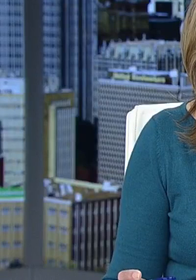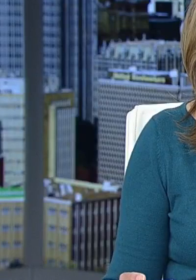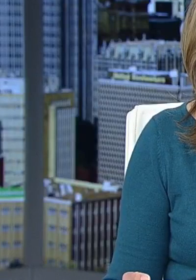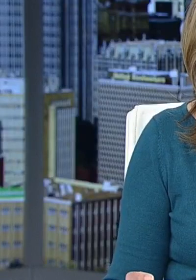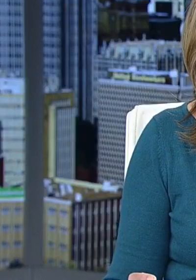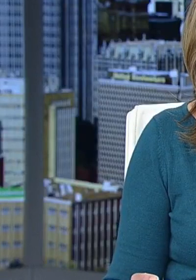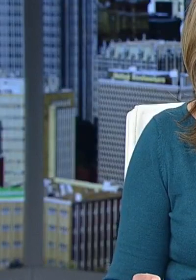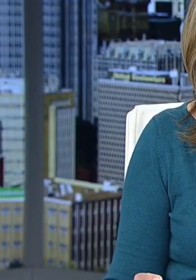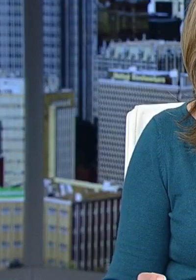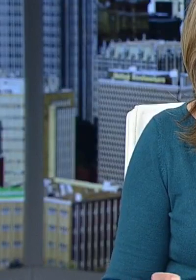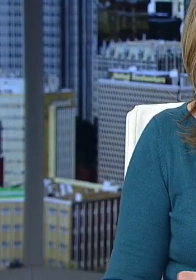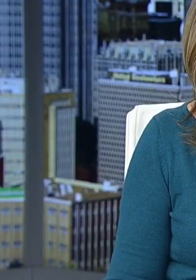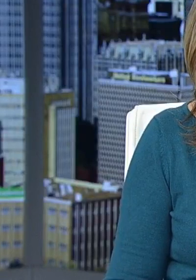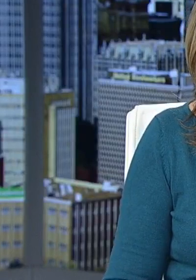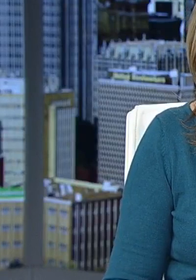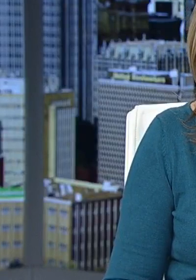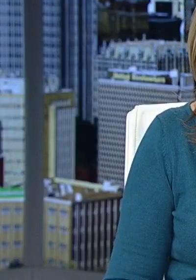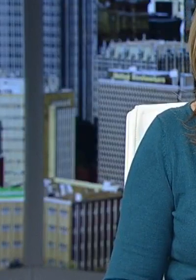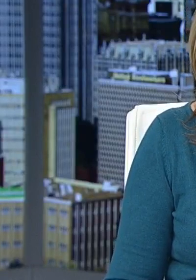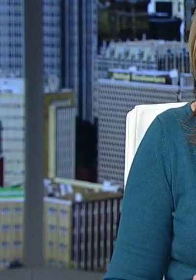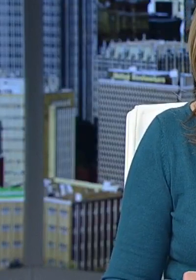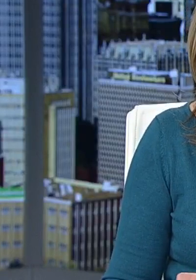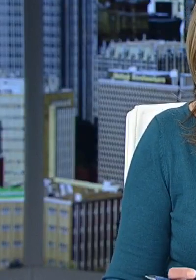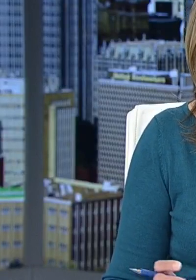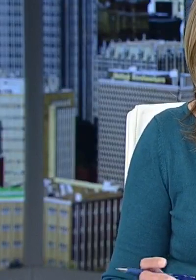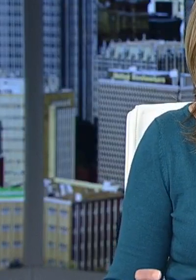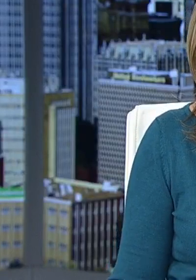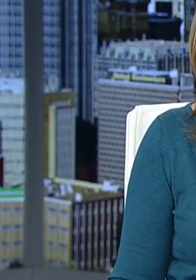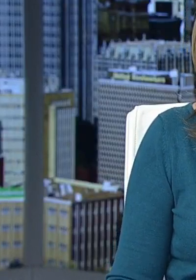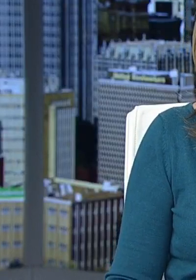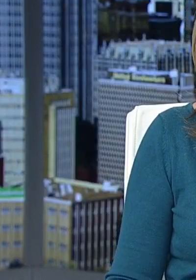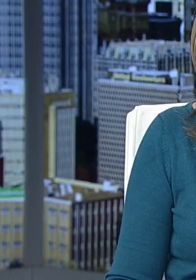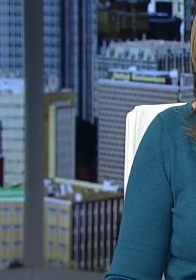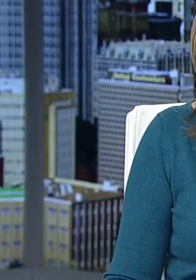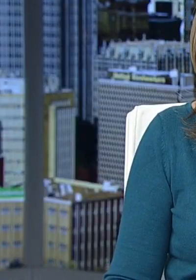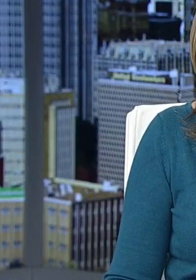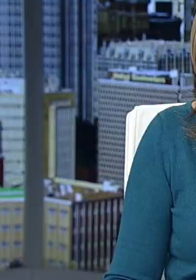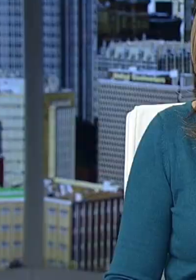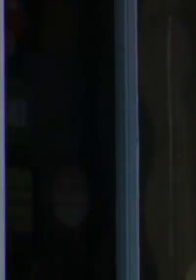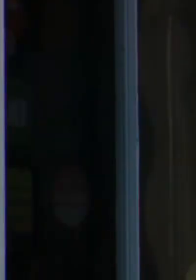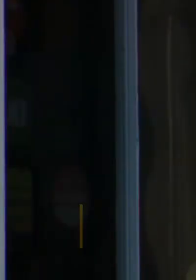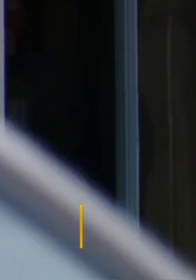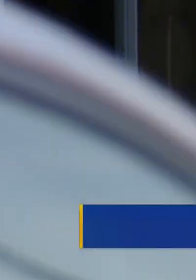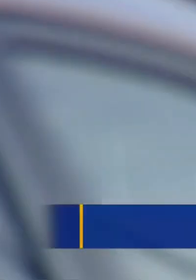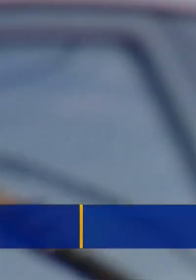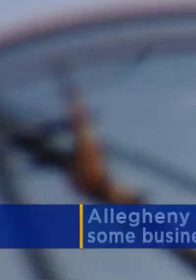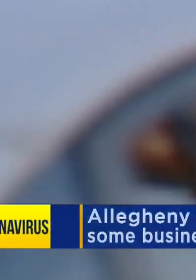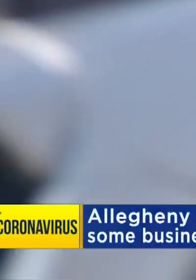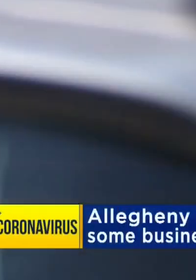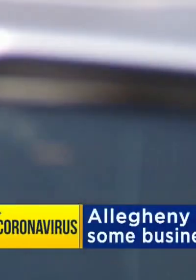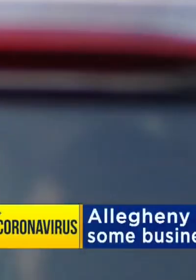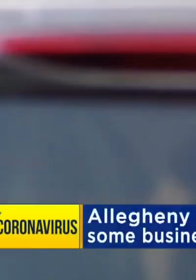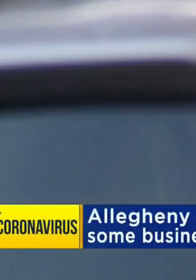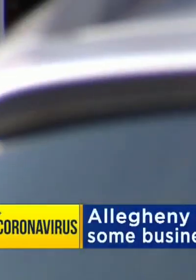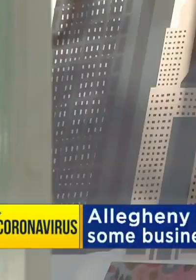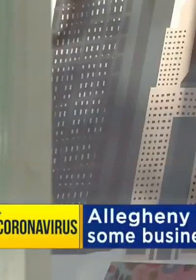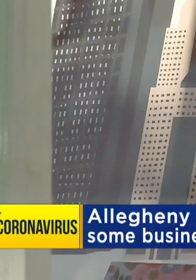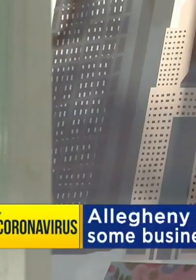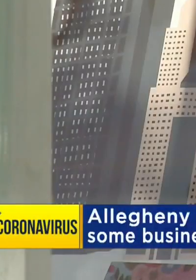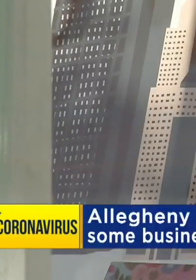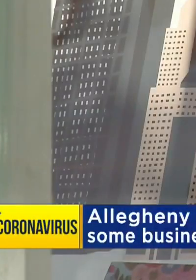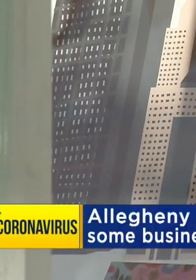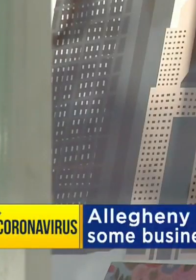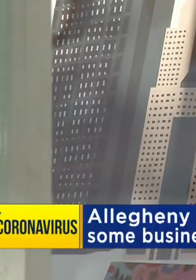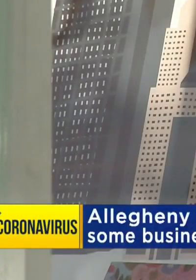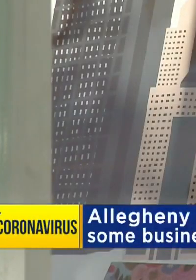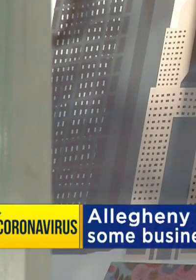Allegheny County leaders say that they are ready for business to reopen on Friday. The county is one of 13 in the state moving to the yellow